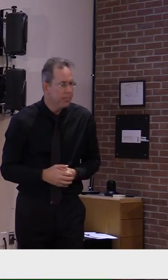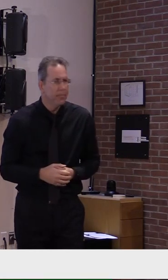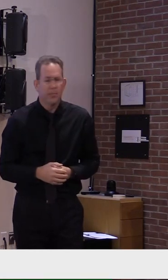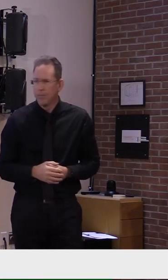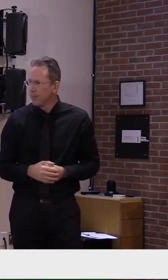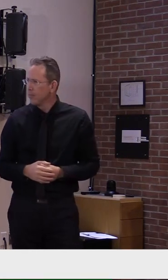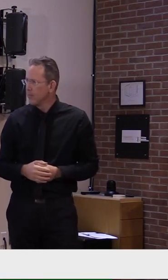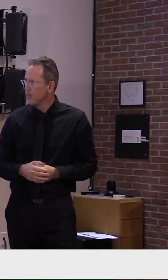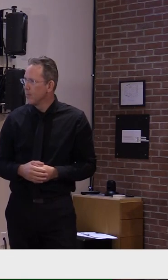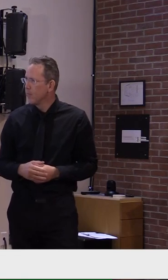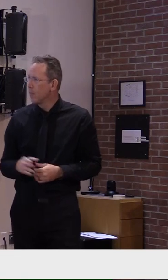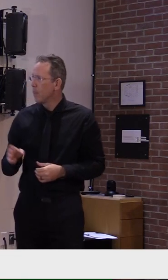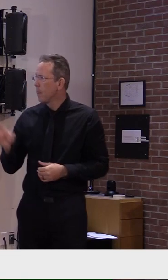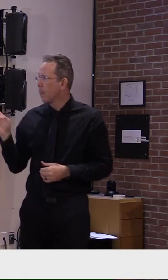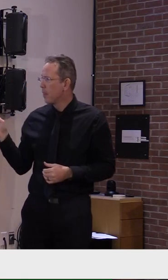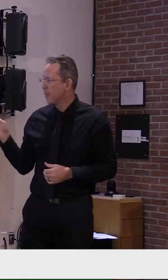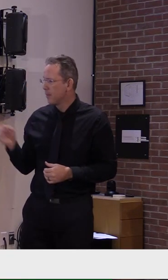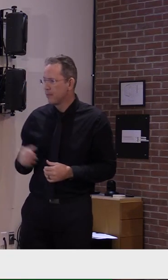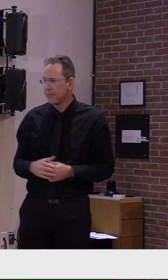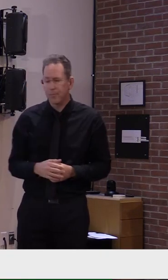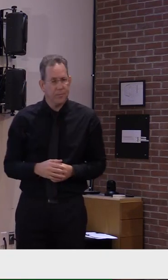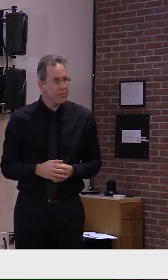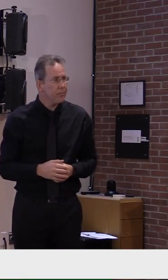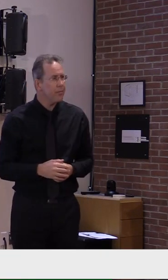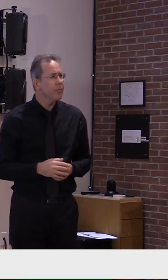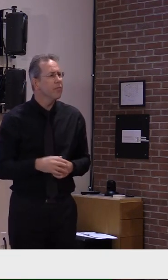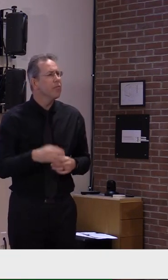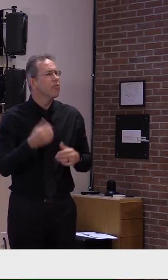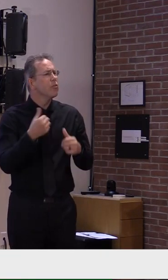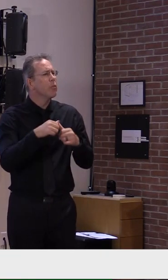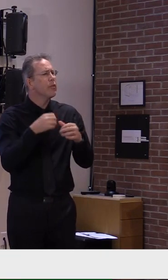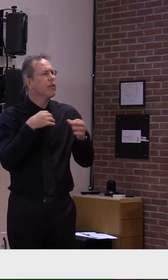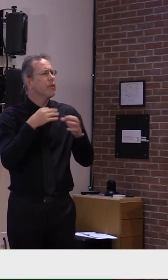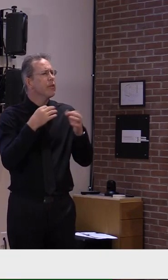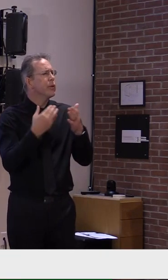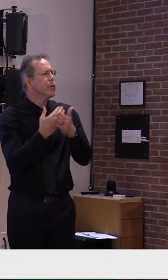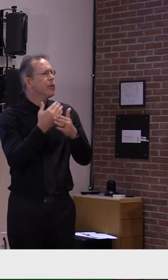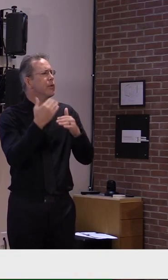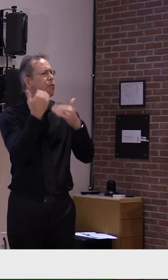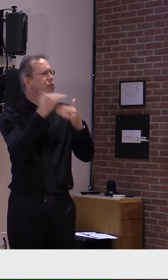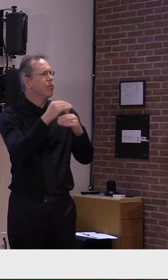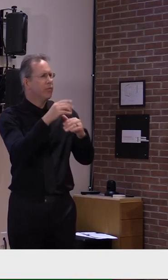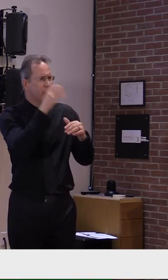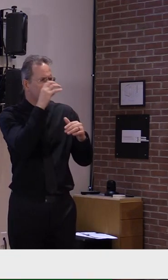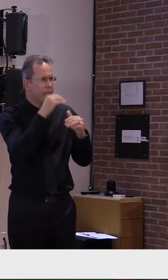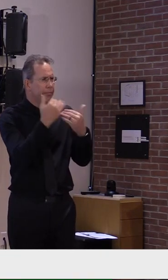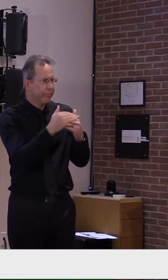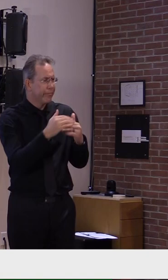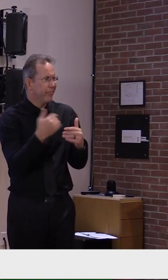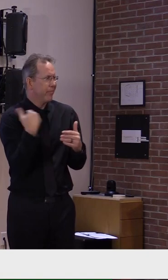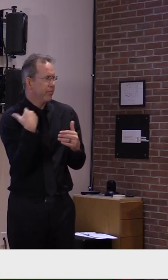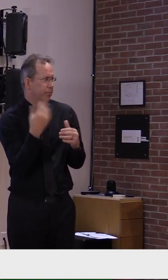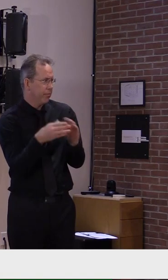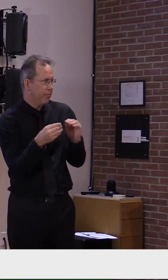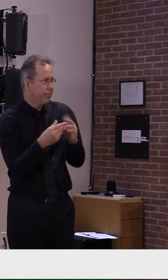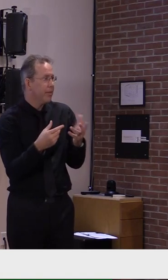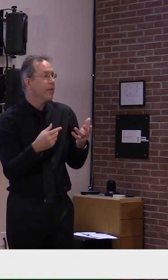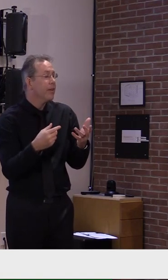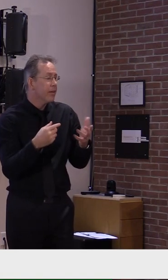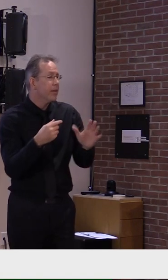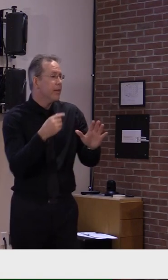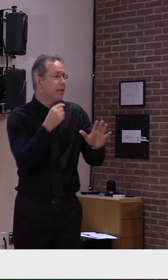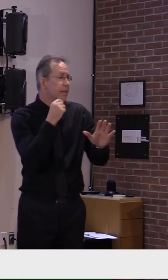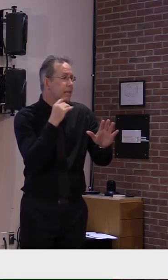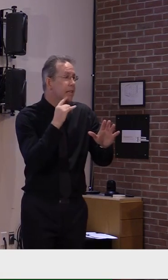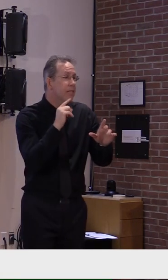keep in mind, that we will start to see the impact of these mitigation measures, assuming Vermonters, you know, follow them and change their behavior within the next 10 to